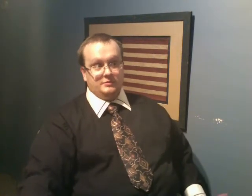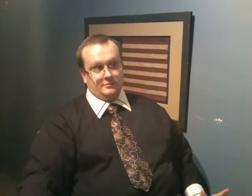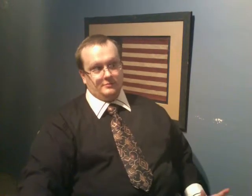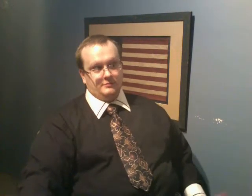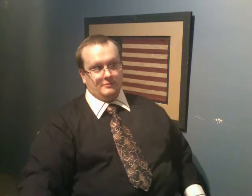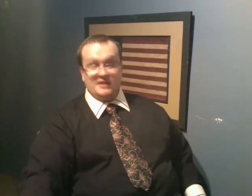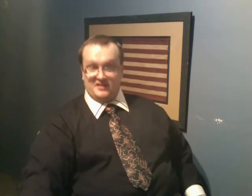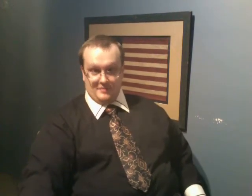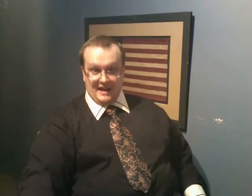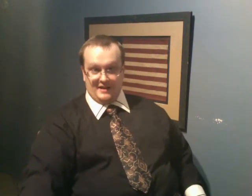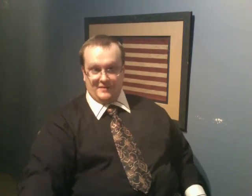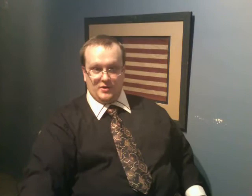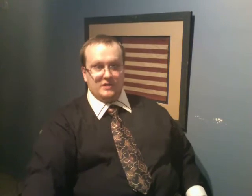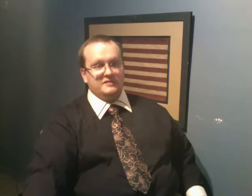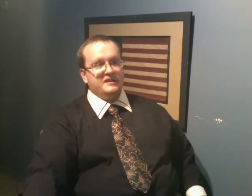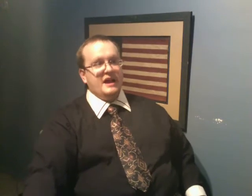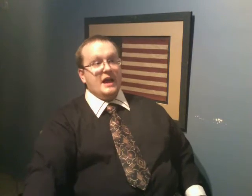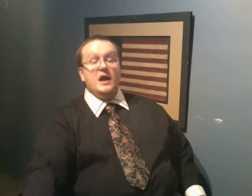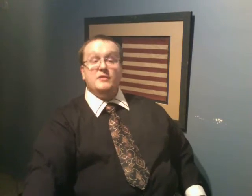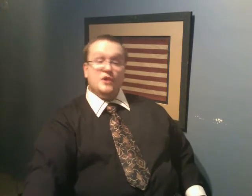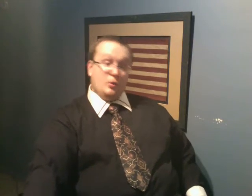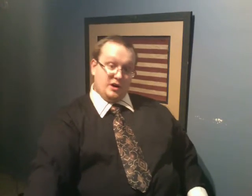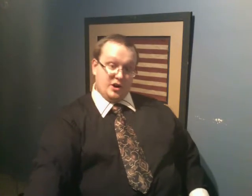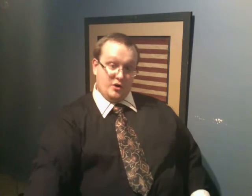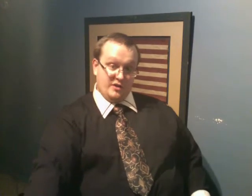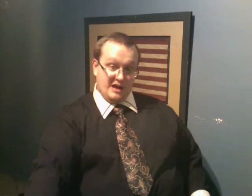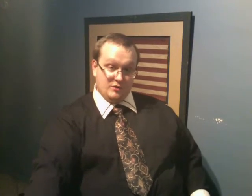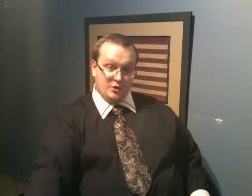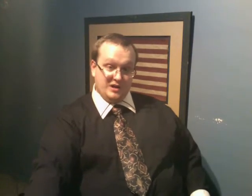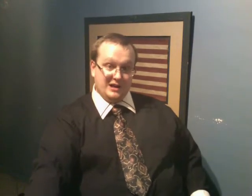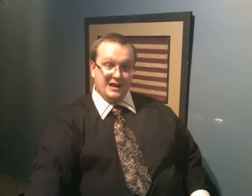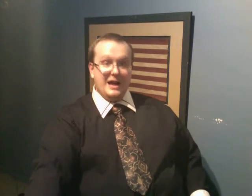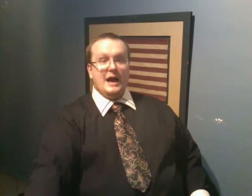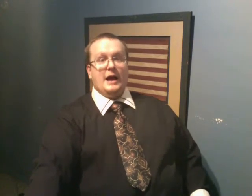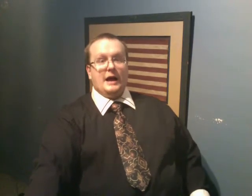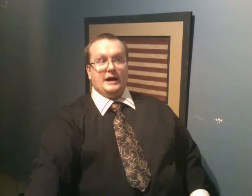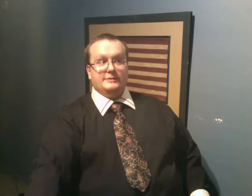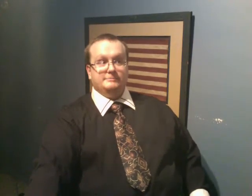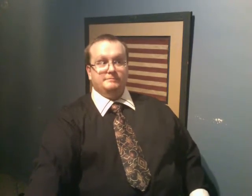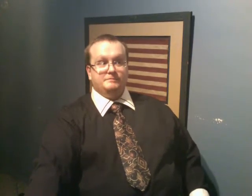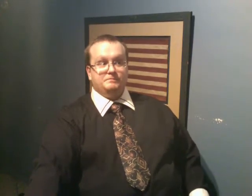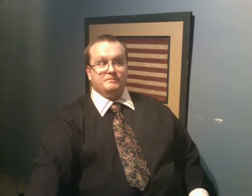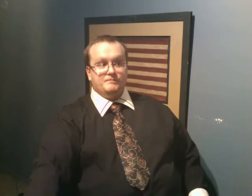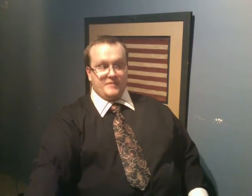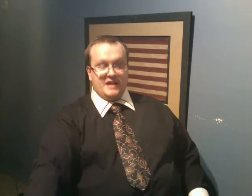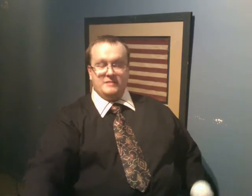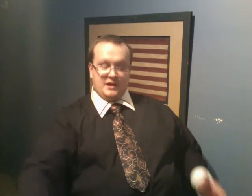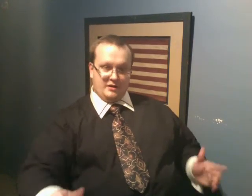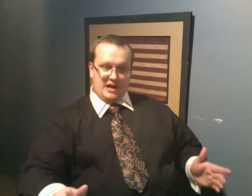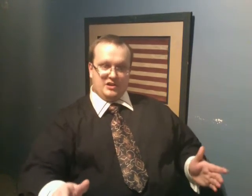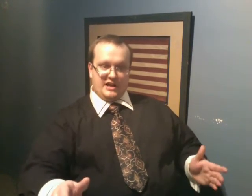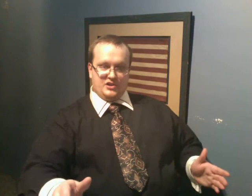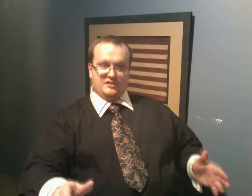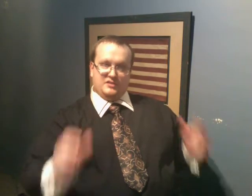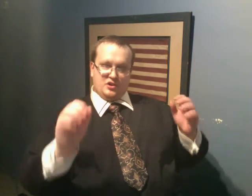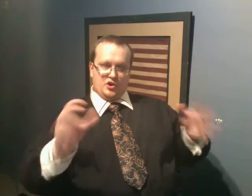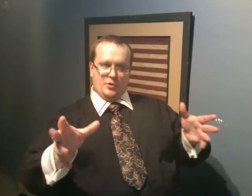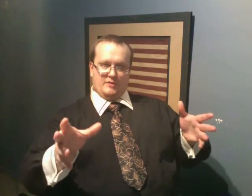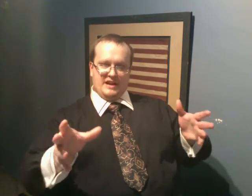I'll see you back in a few years. If you don't want to go that route, then congratulations. You are